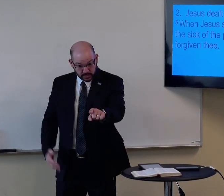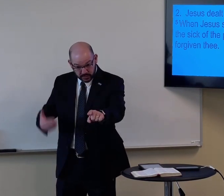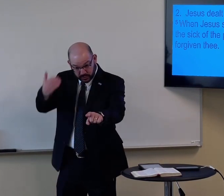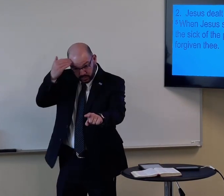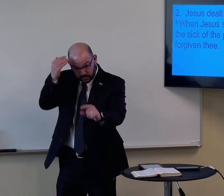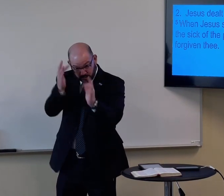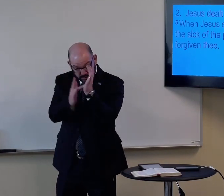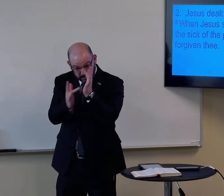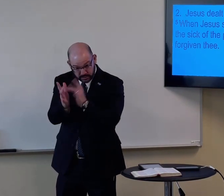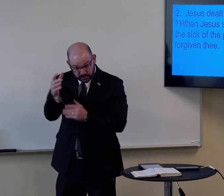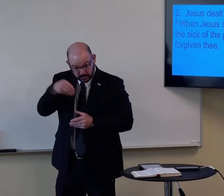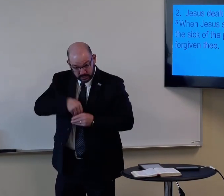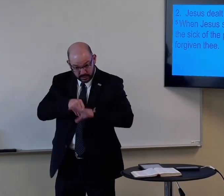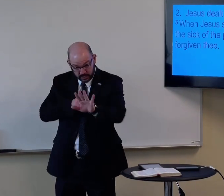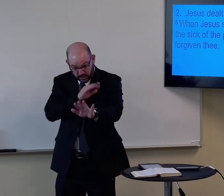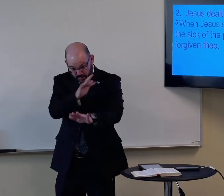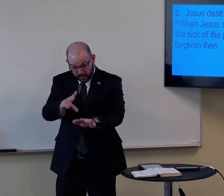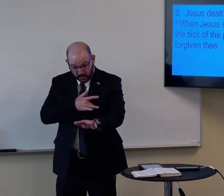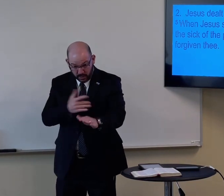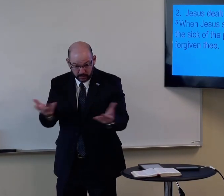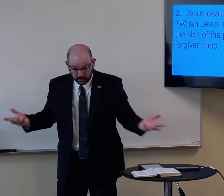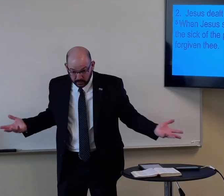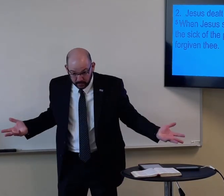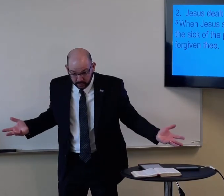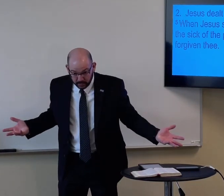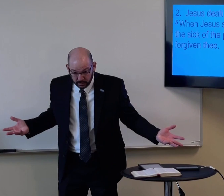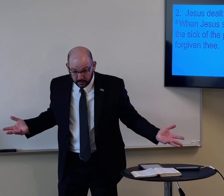do you know Jesus? Is he in your heart?